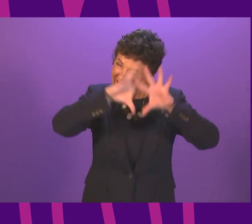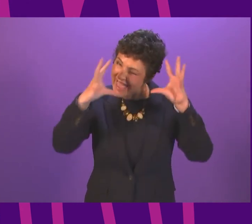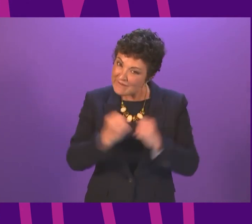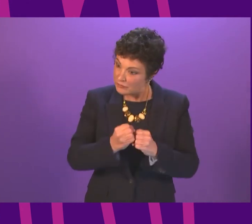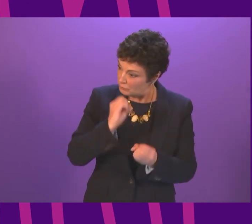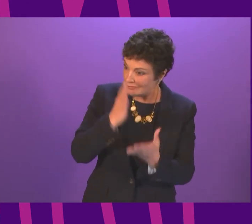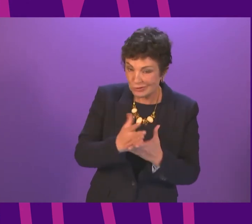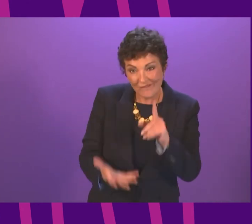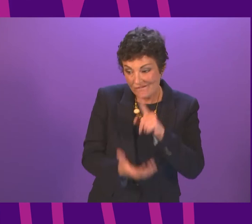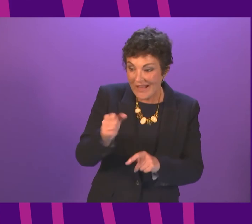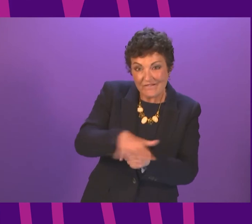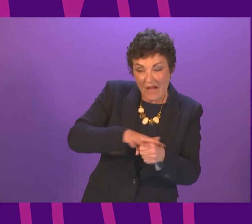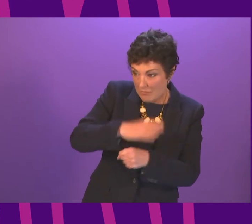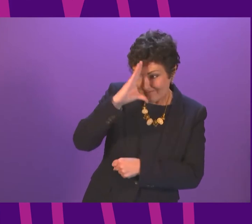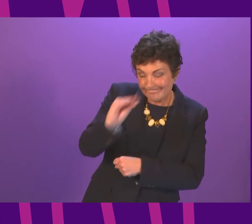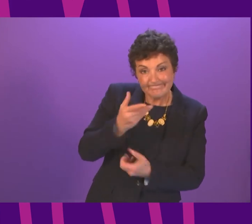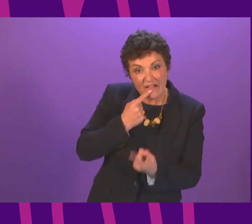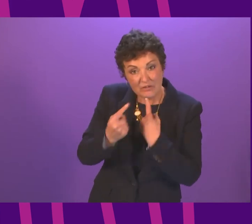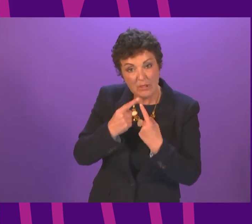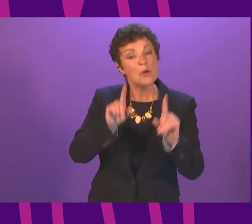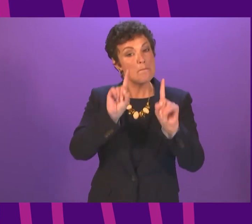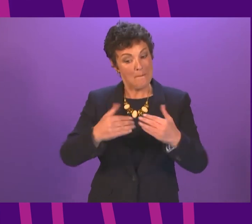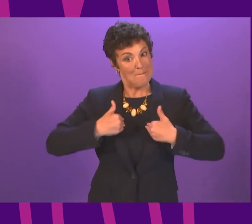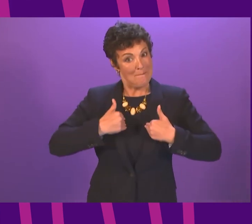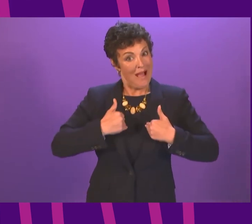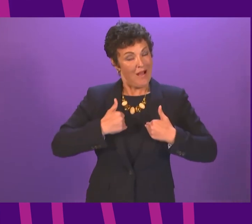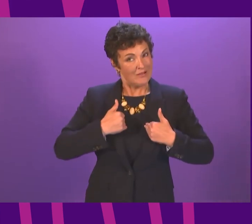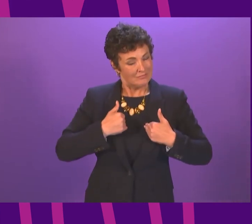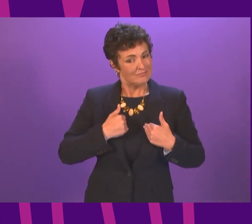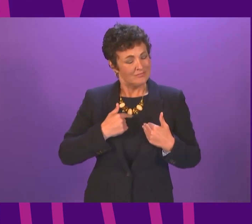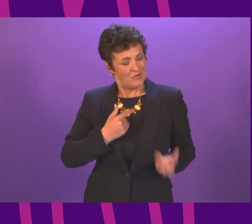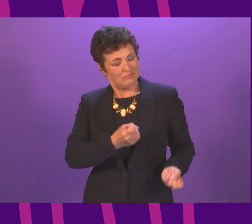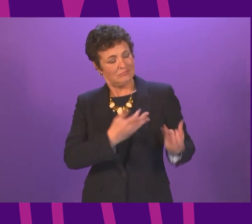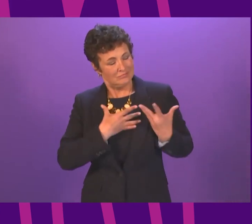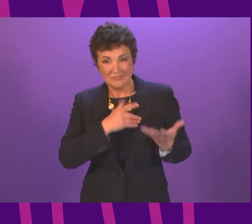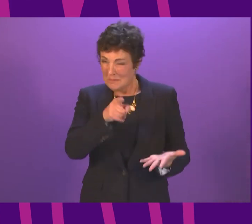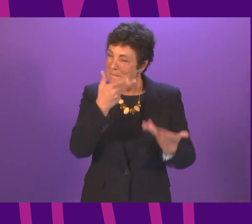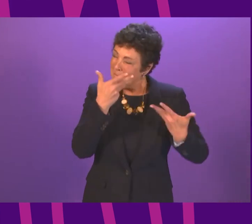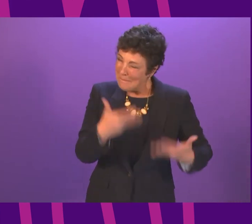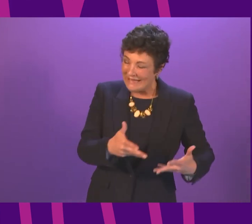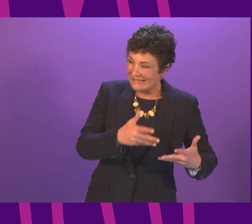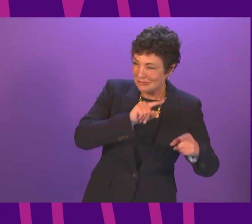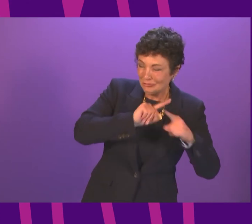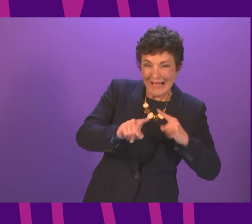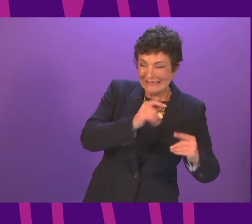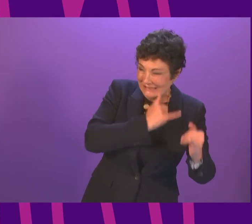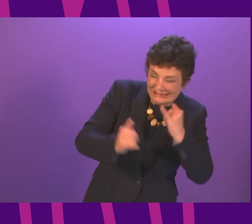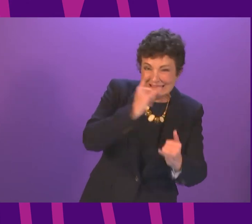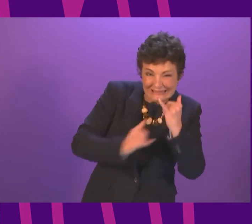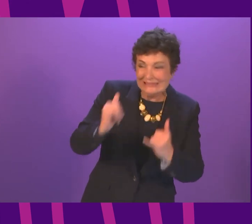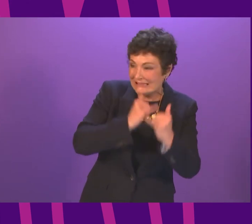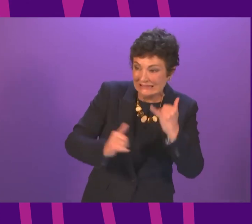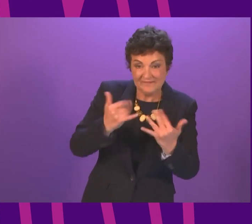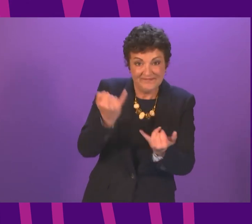to locate this family. But as I understand it, this is a case of attempts having been made and